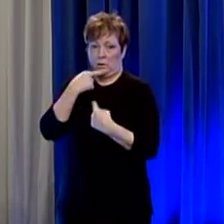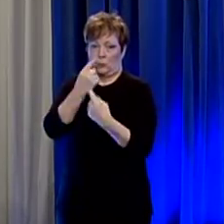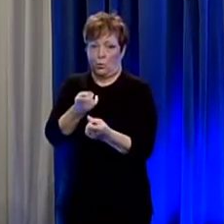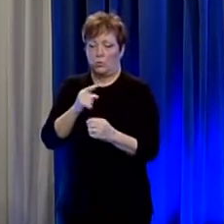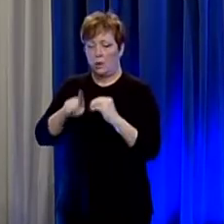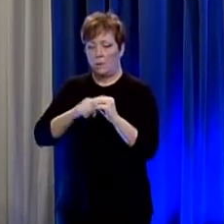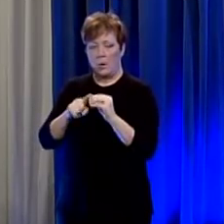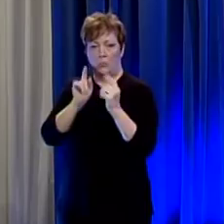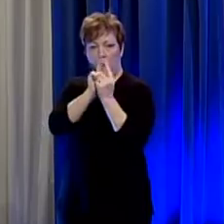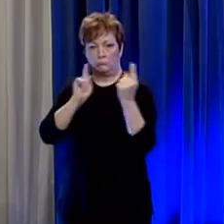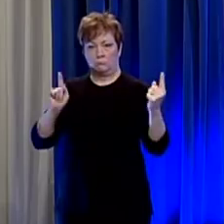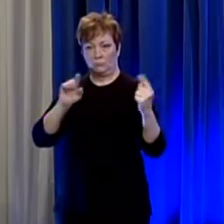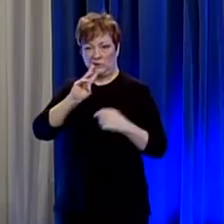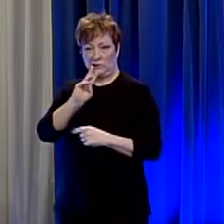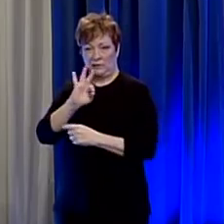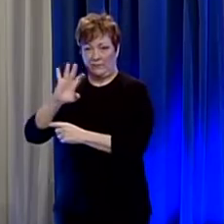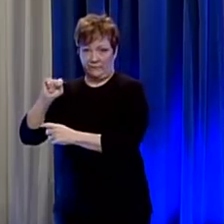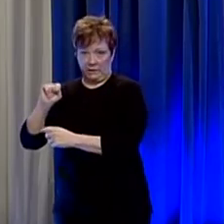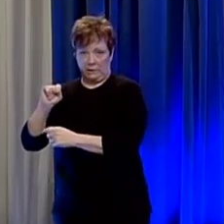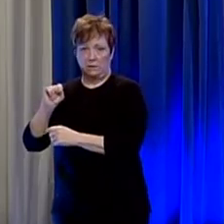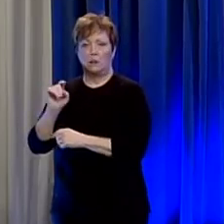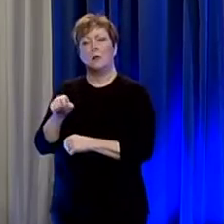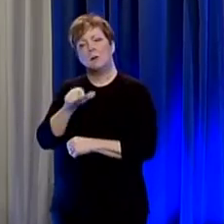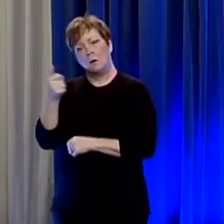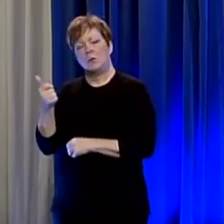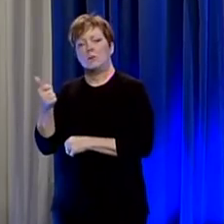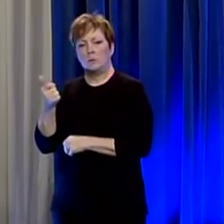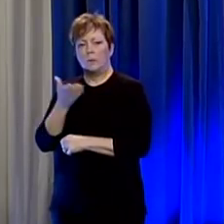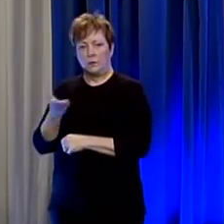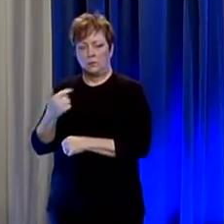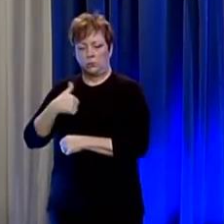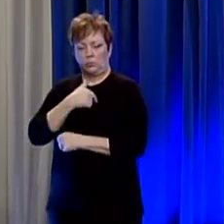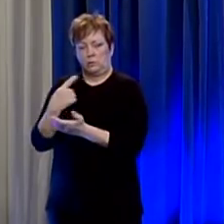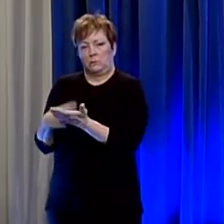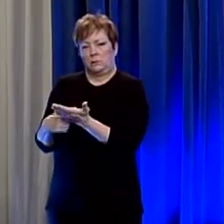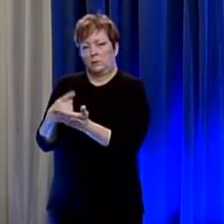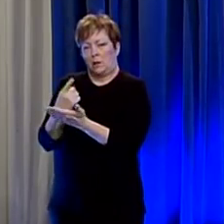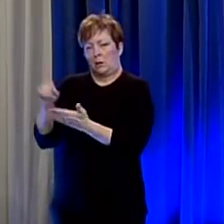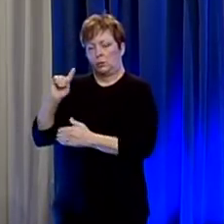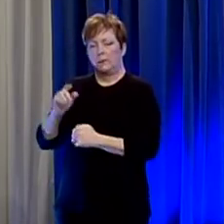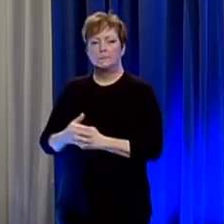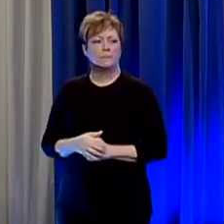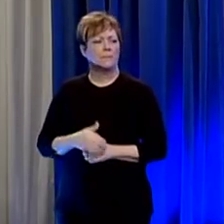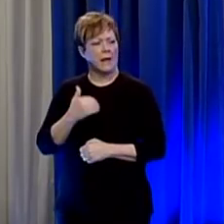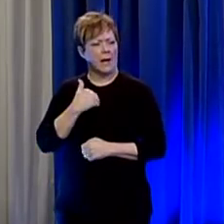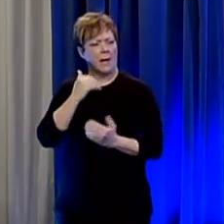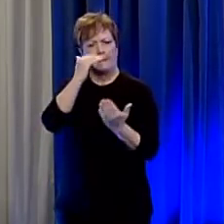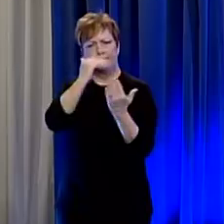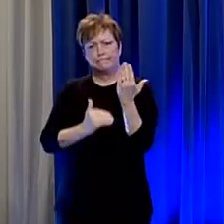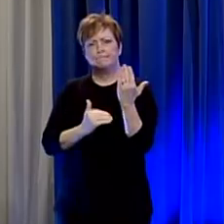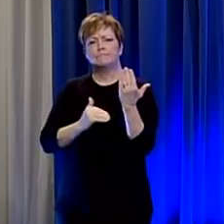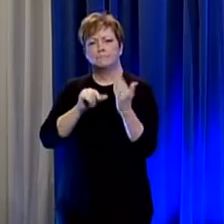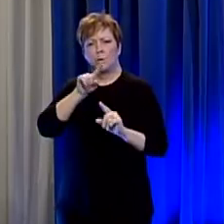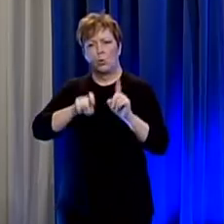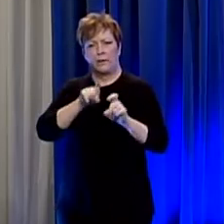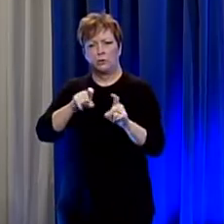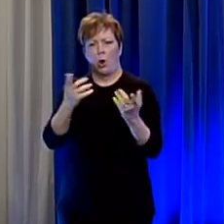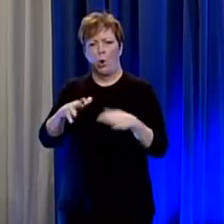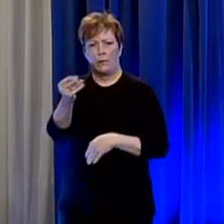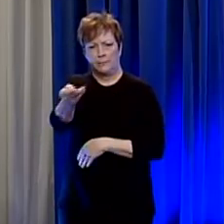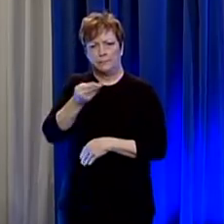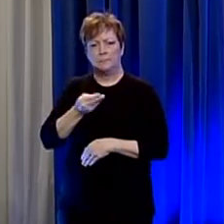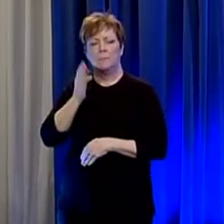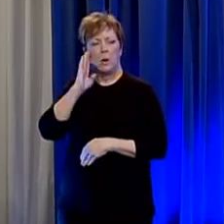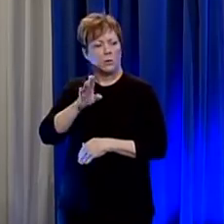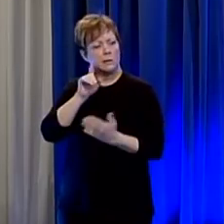as well as the other items that we discussed with you last week so i have a handful of questions that were submitted i'm just going to run